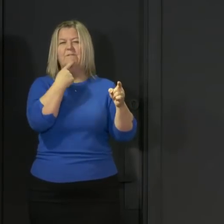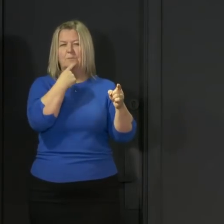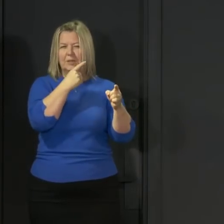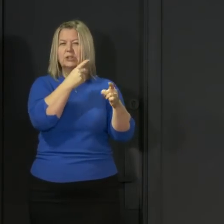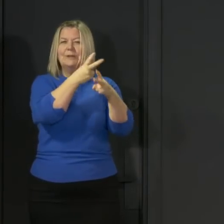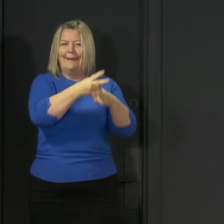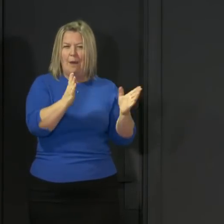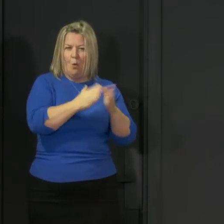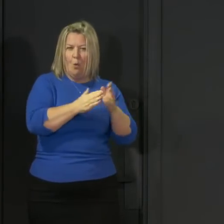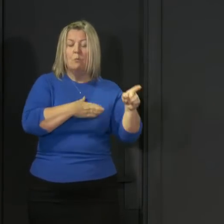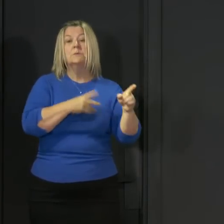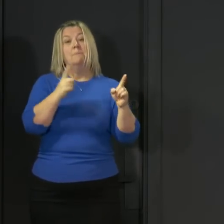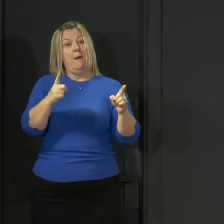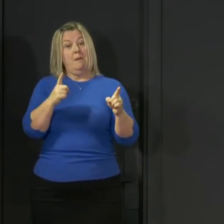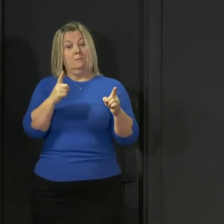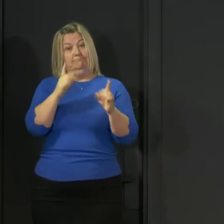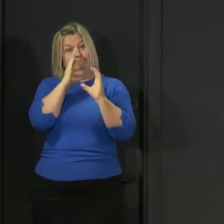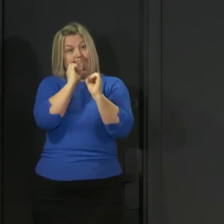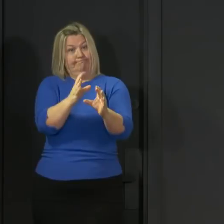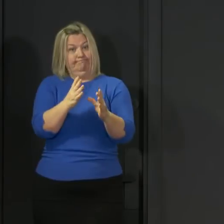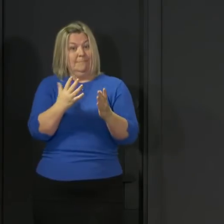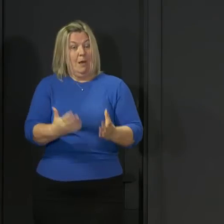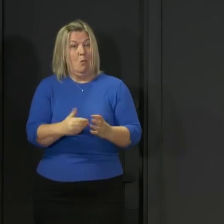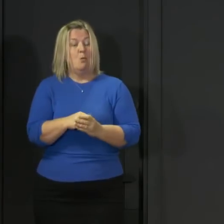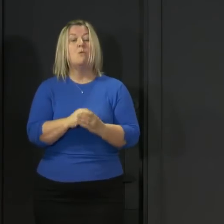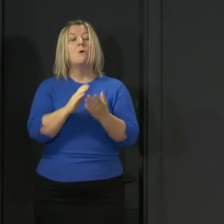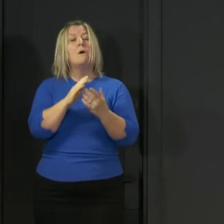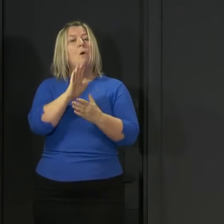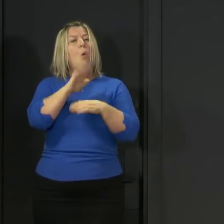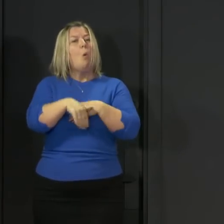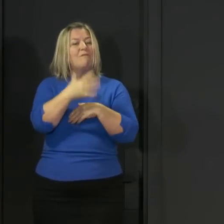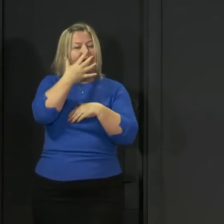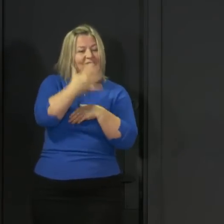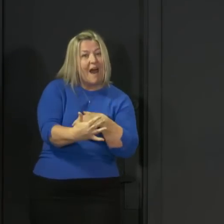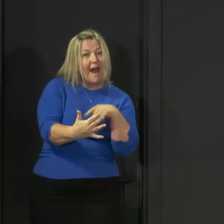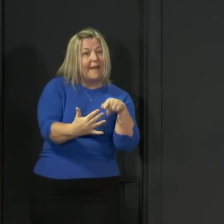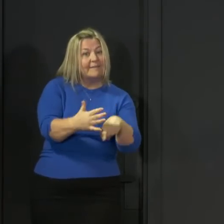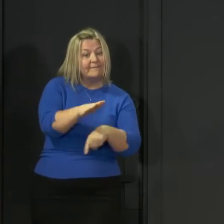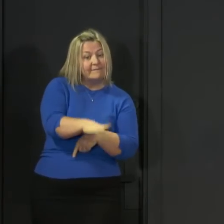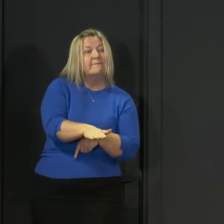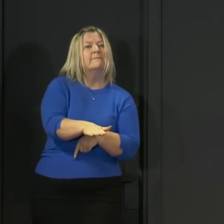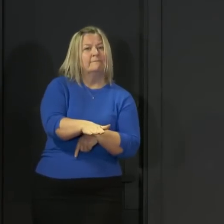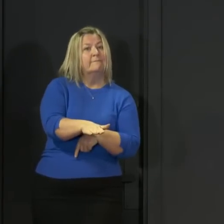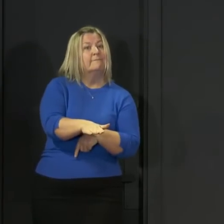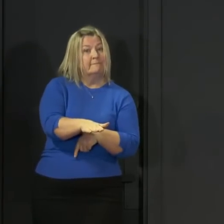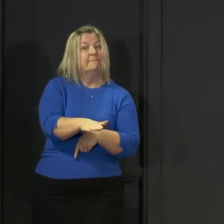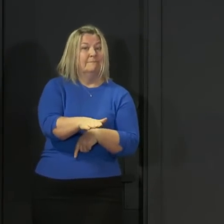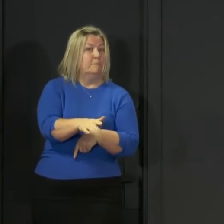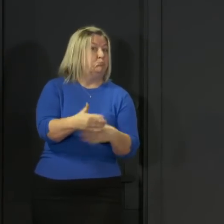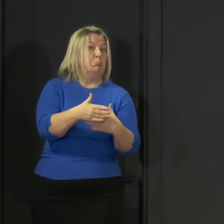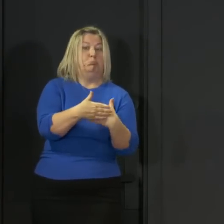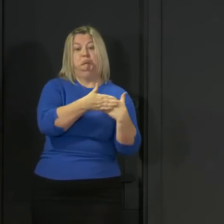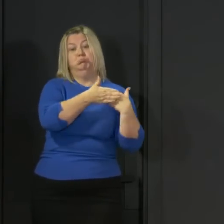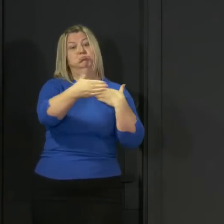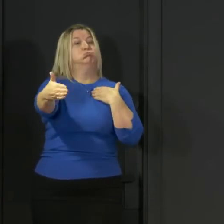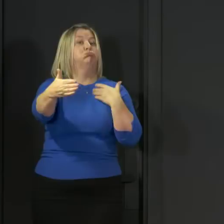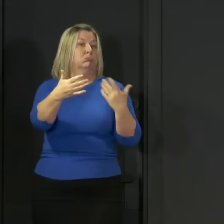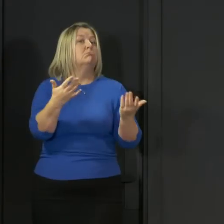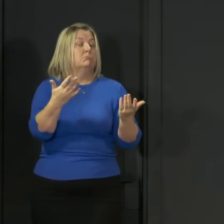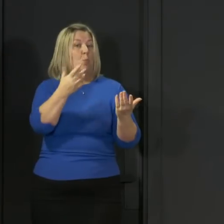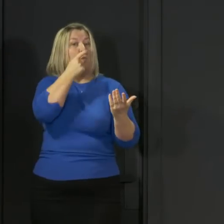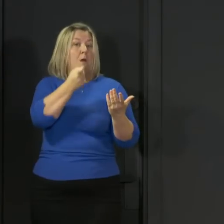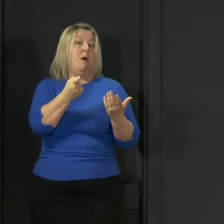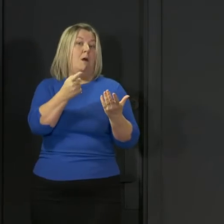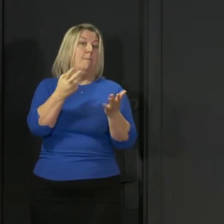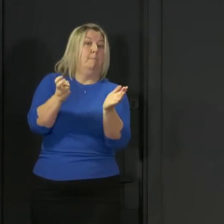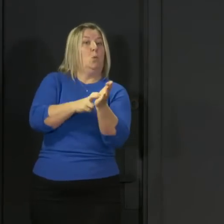over the age of five who has any of the three symptoms of COVID-19, including, of course, that loss of taste or smell, will now be